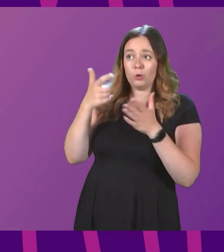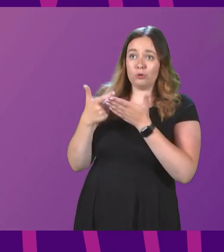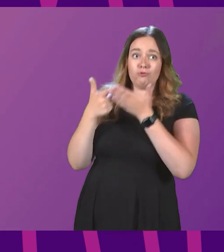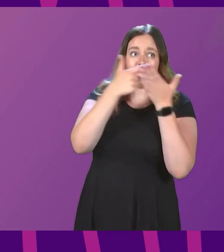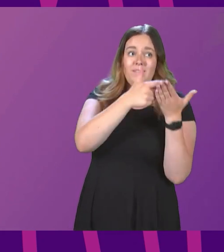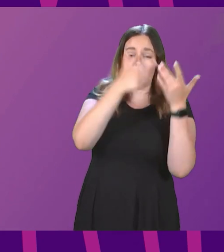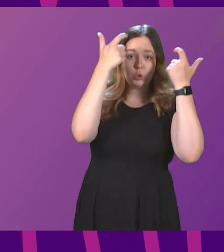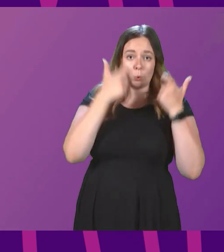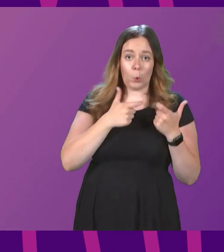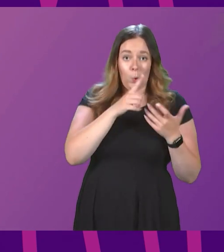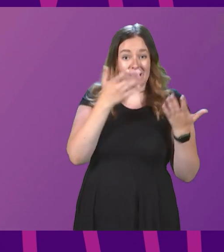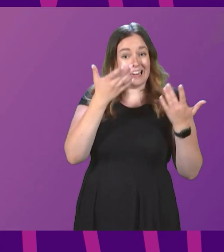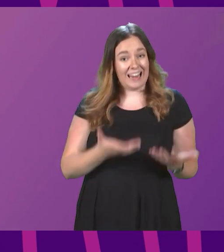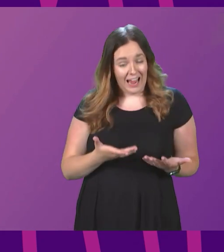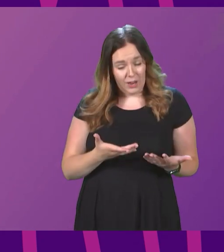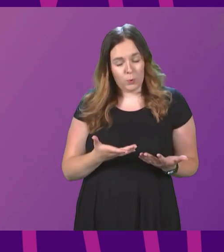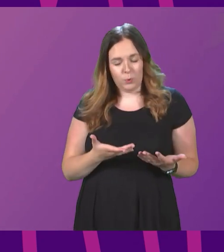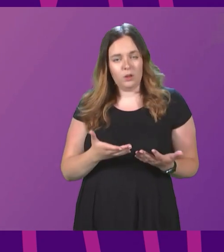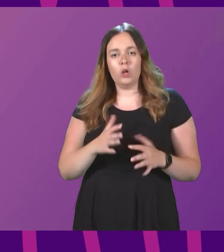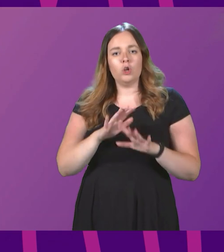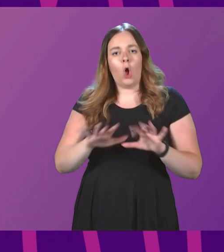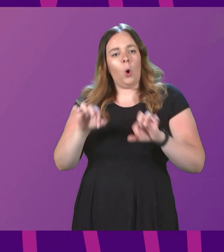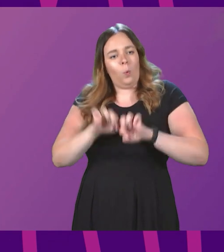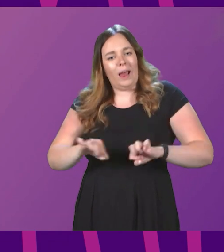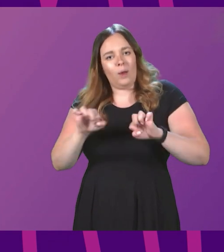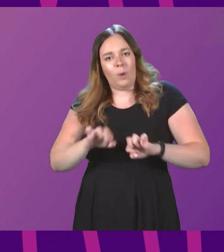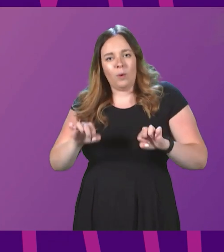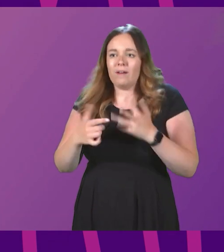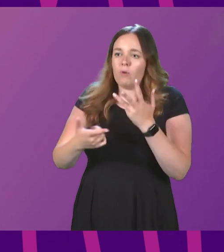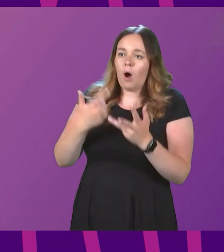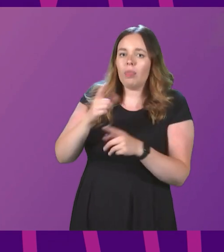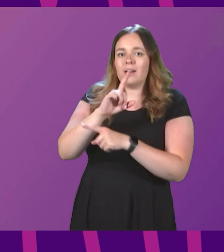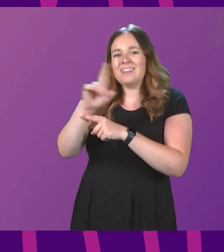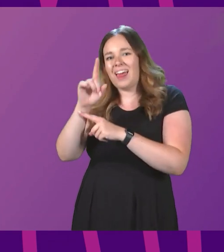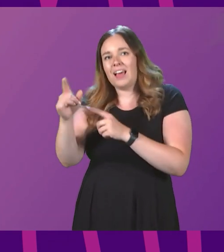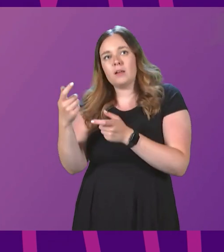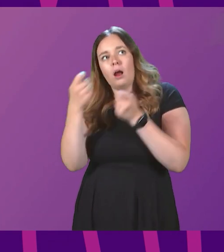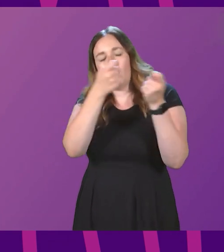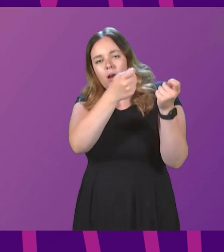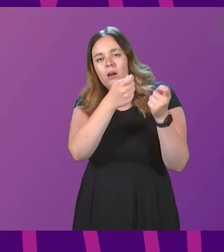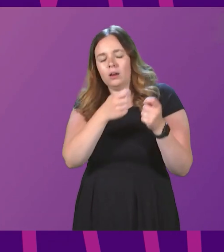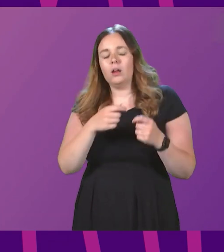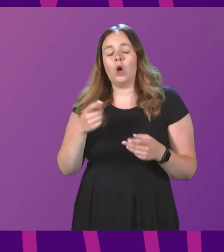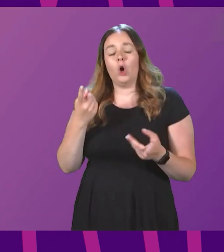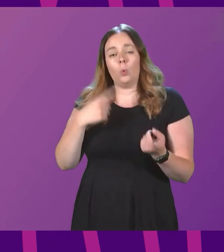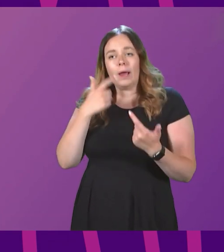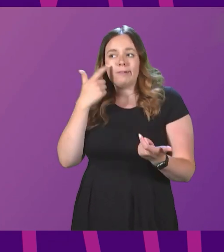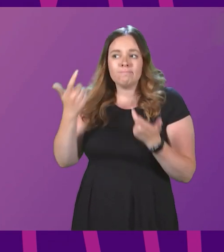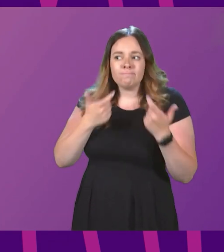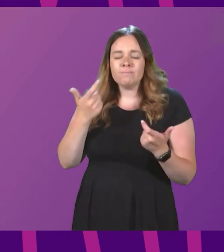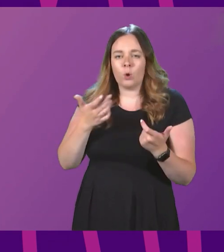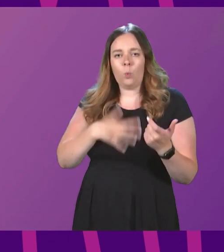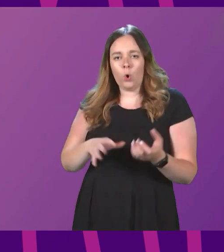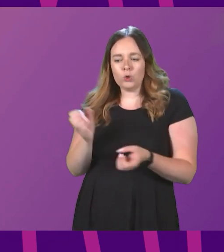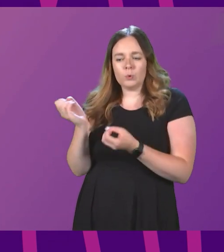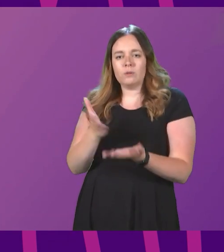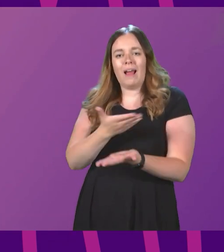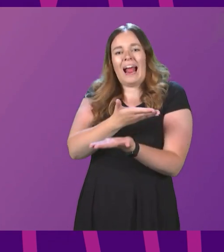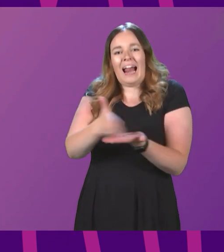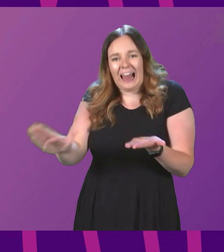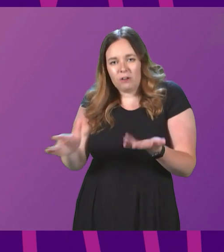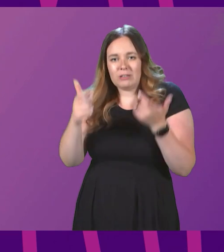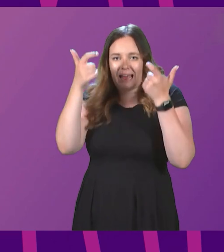matter to the court now, rather than wait for others to do so later, we are seeking to deliver clarity and legal